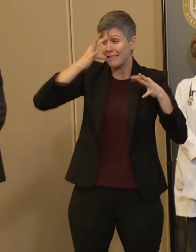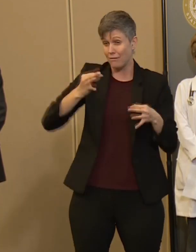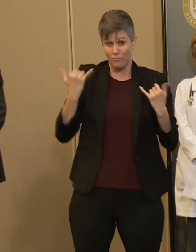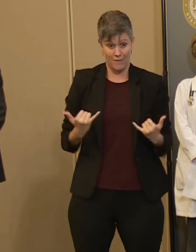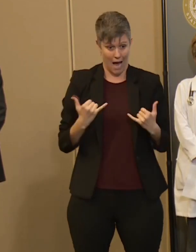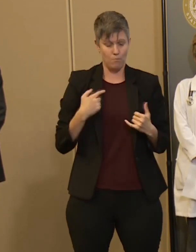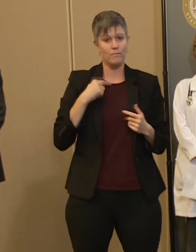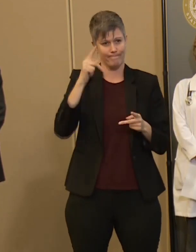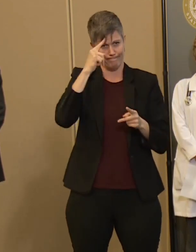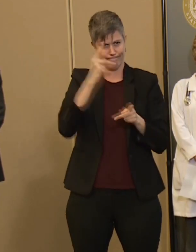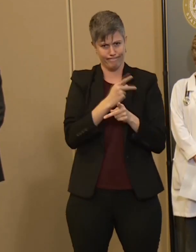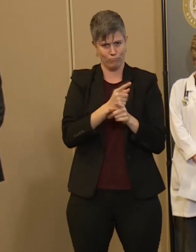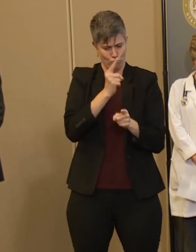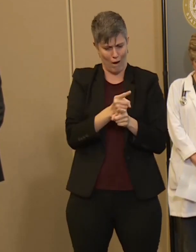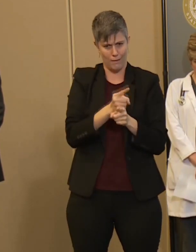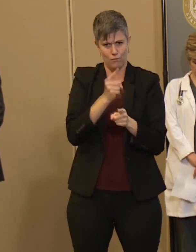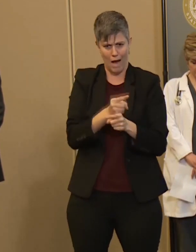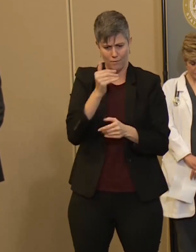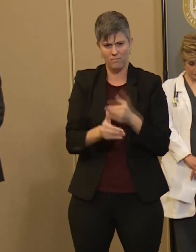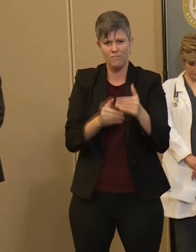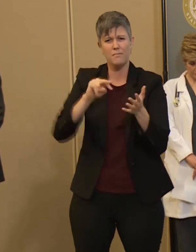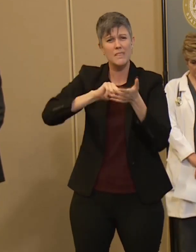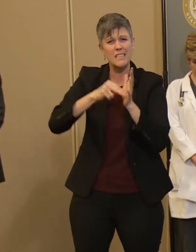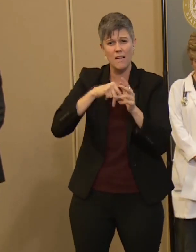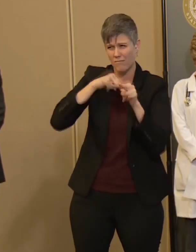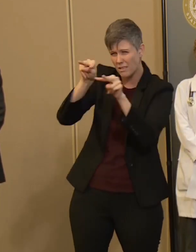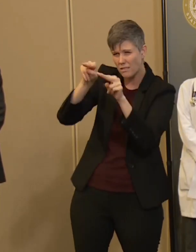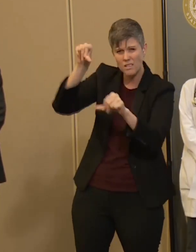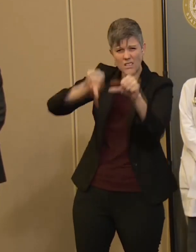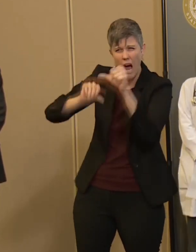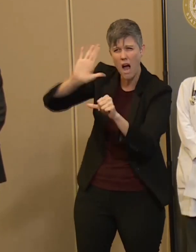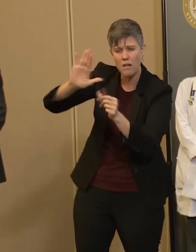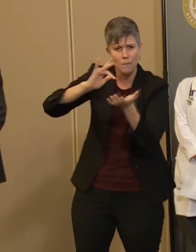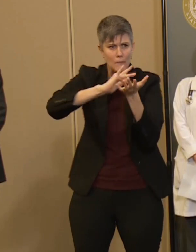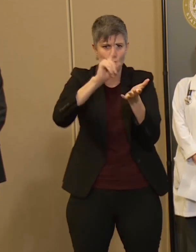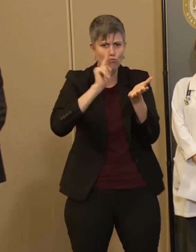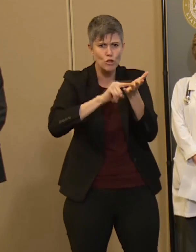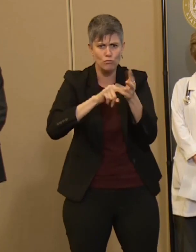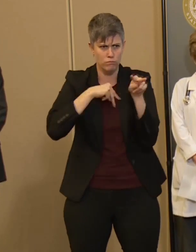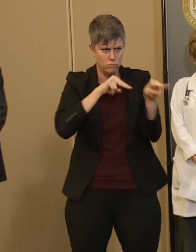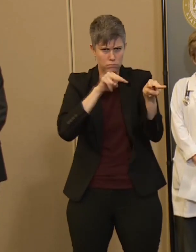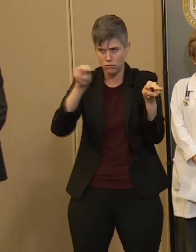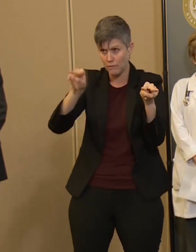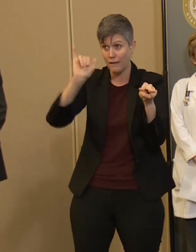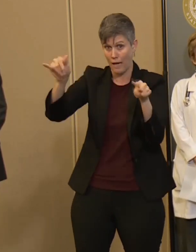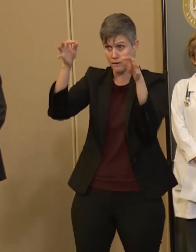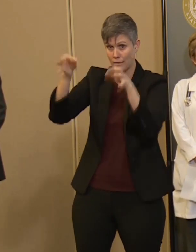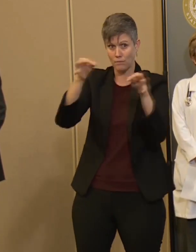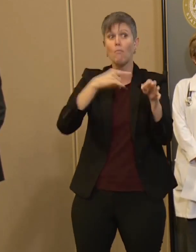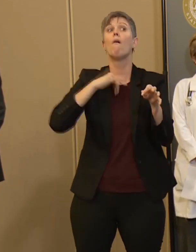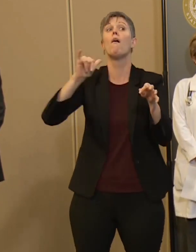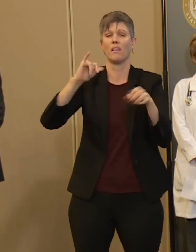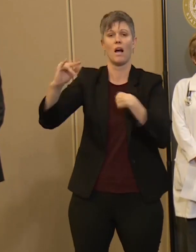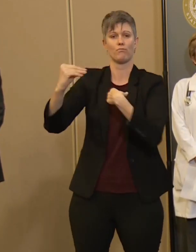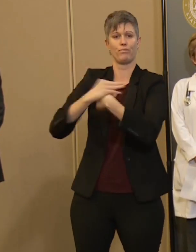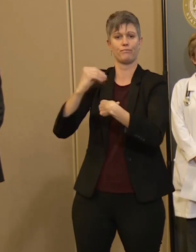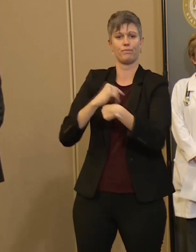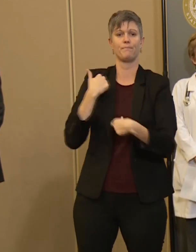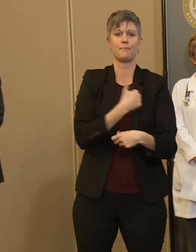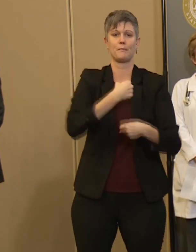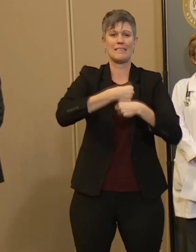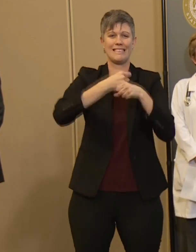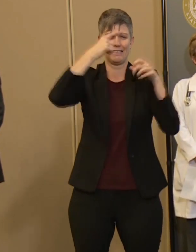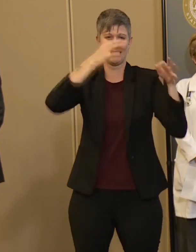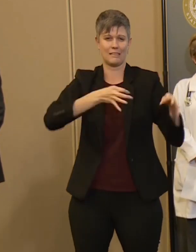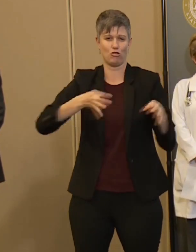science and medicine to help guide and inform those decisions. It's critical right now that we stop acting